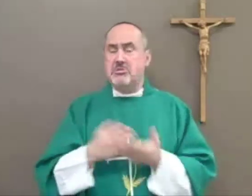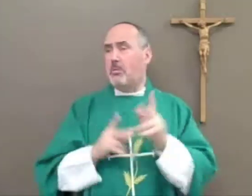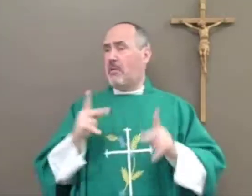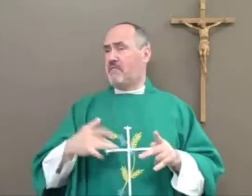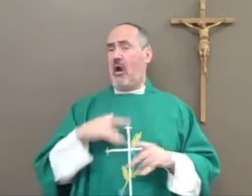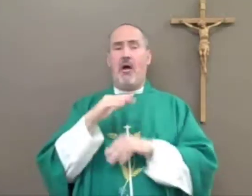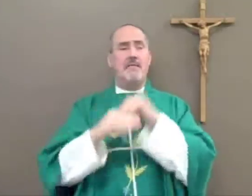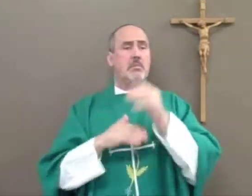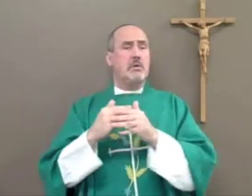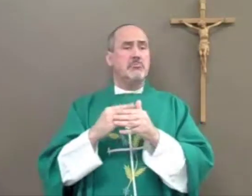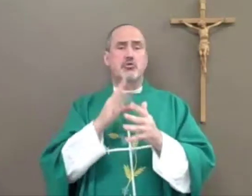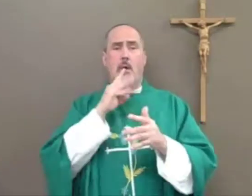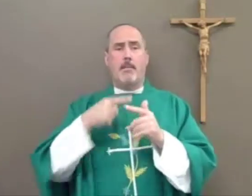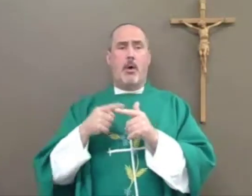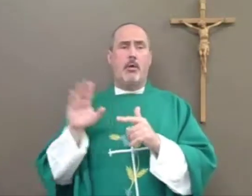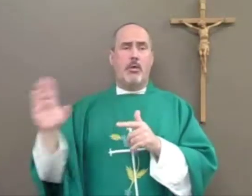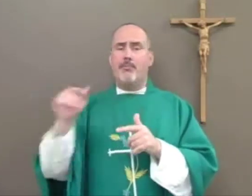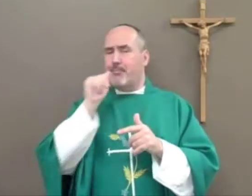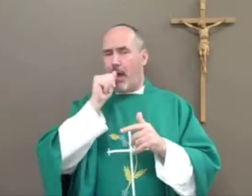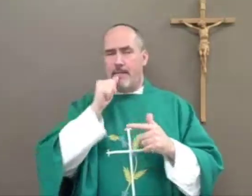or air their private lives.